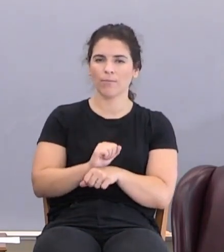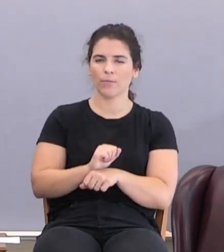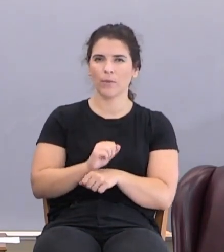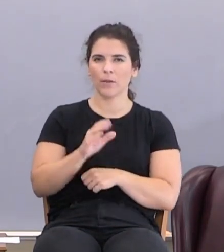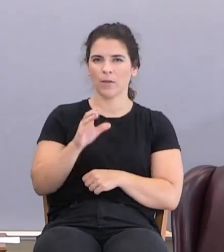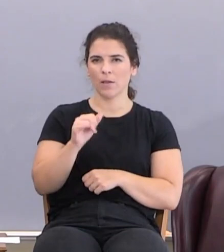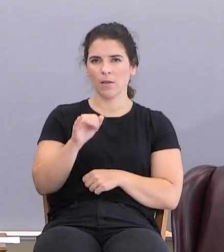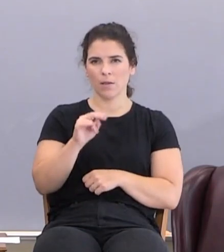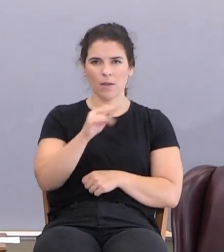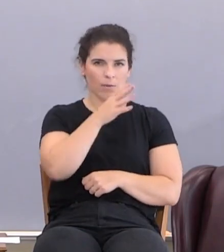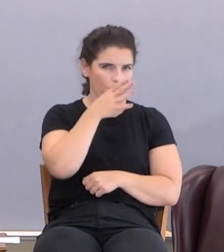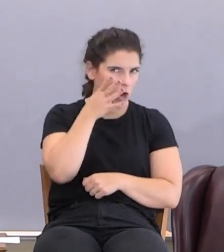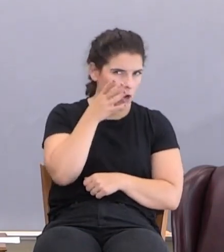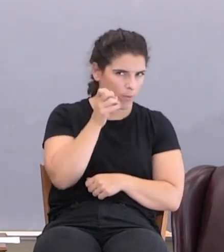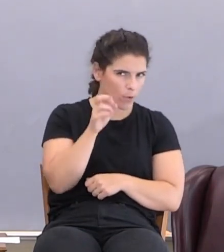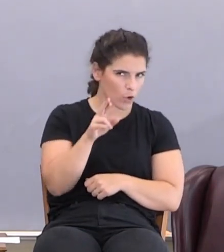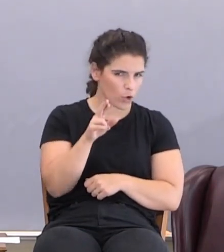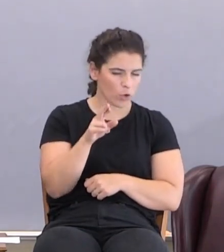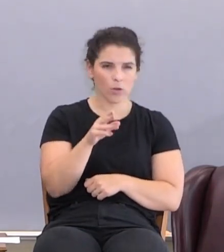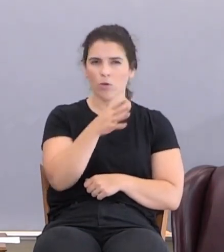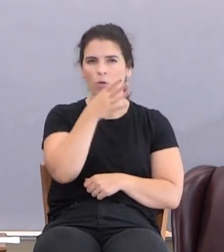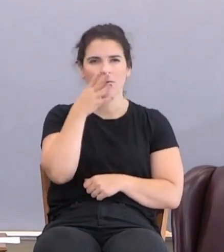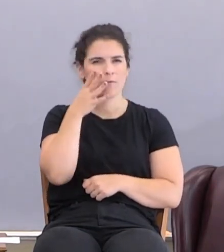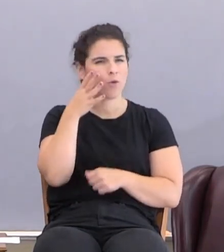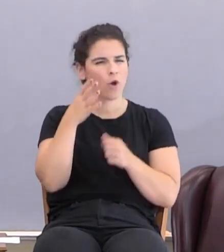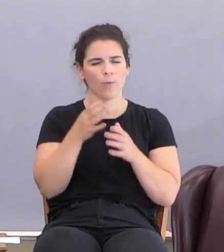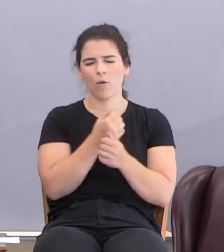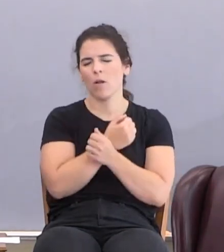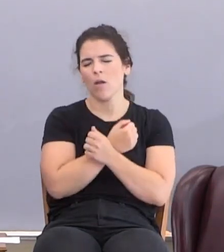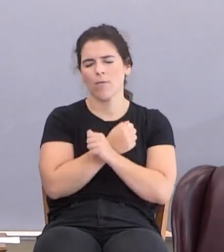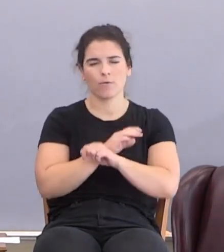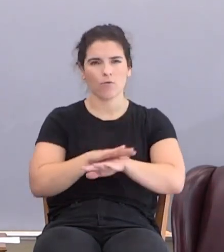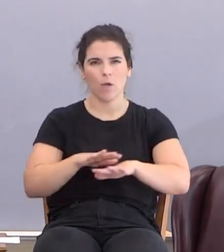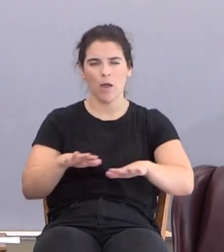you know farmers, farmers love the ground.